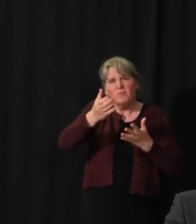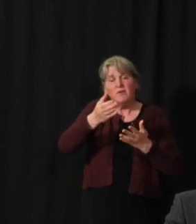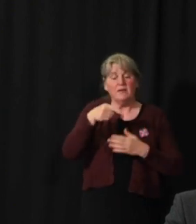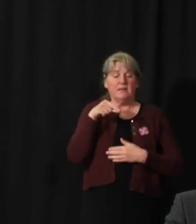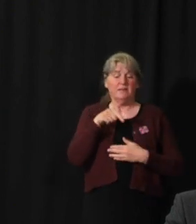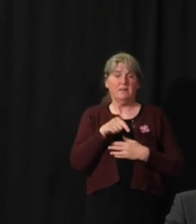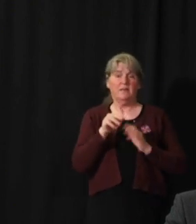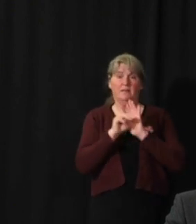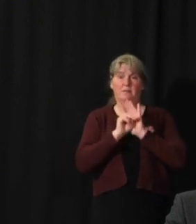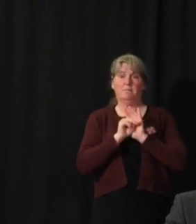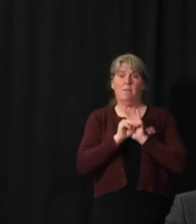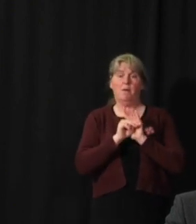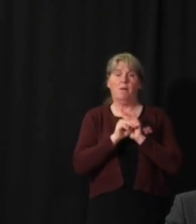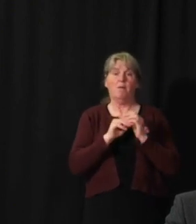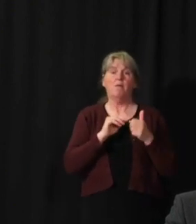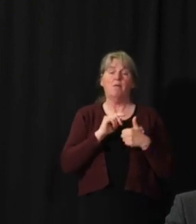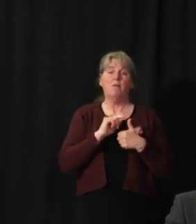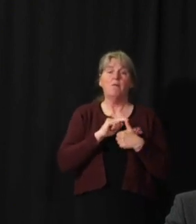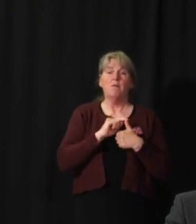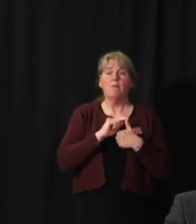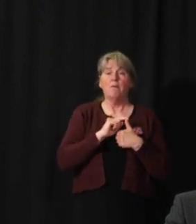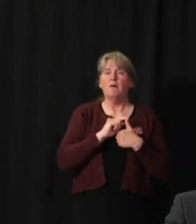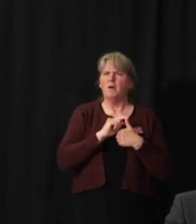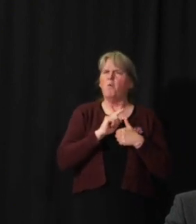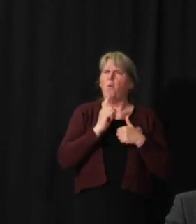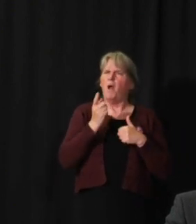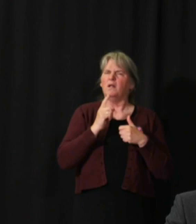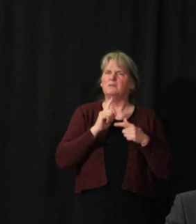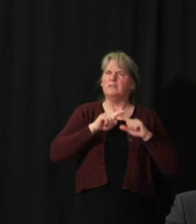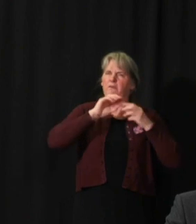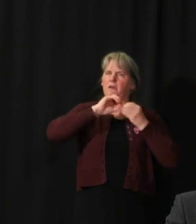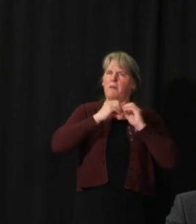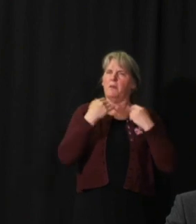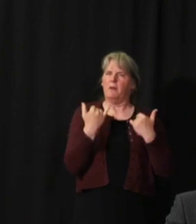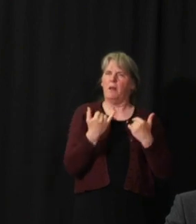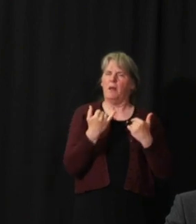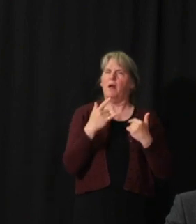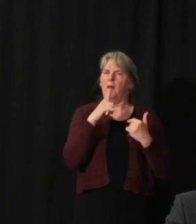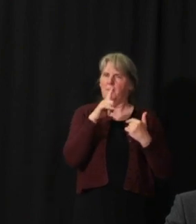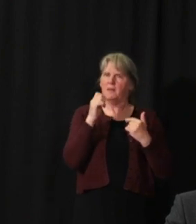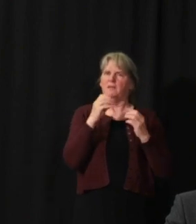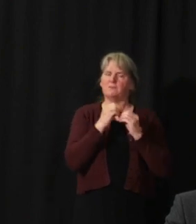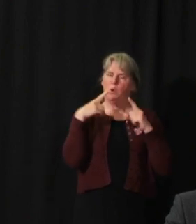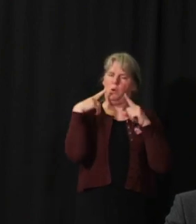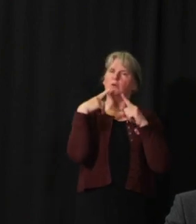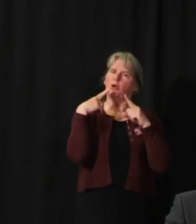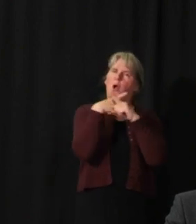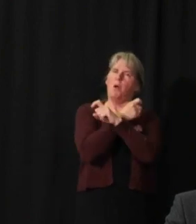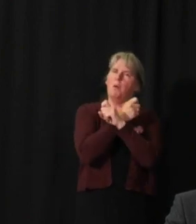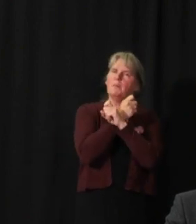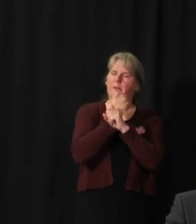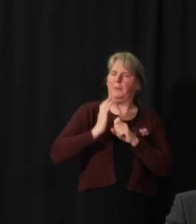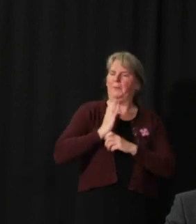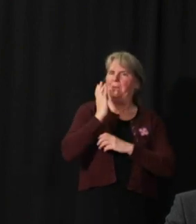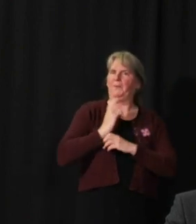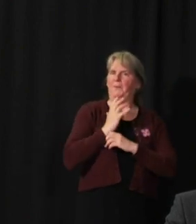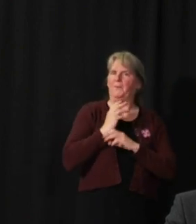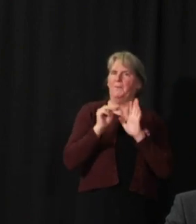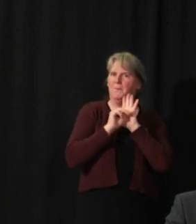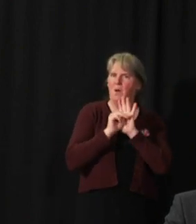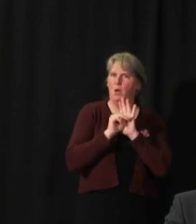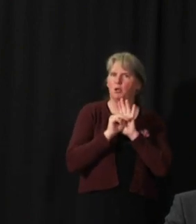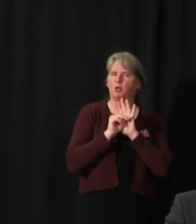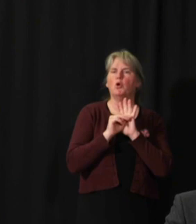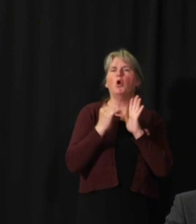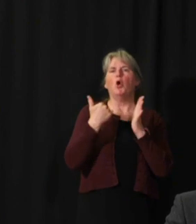which we're using now will have different numbers because it's a slightly more sophisticated model with new